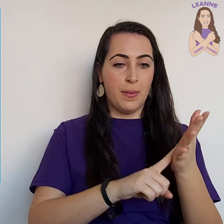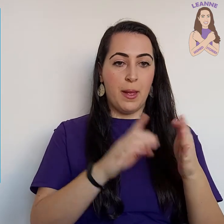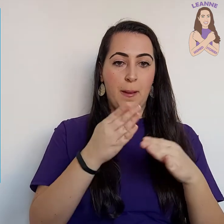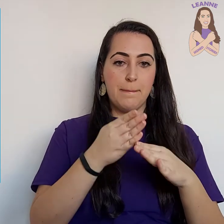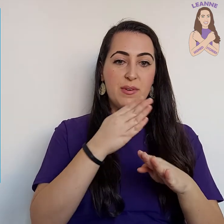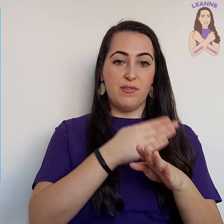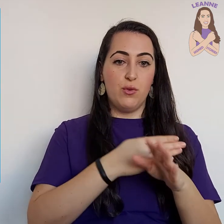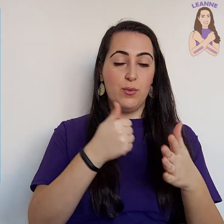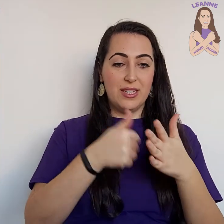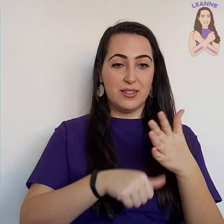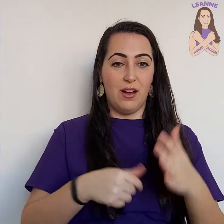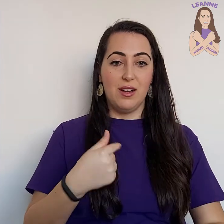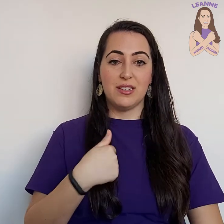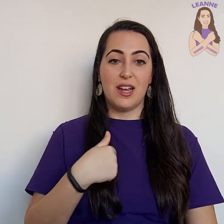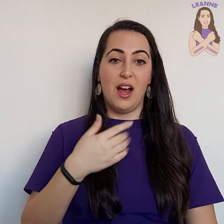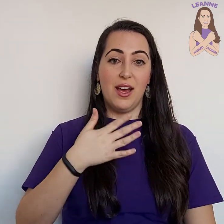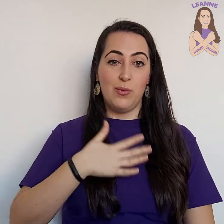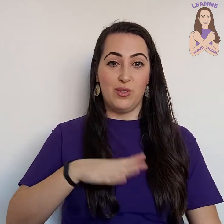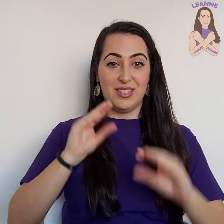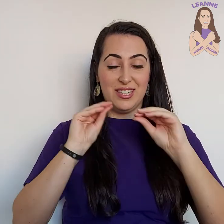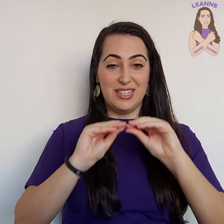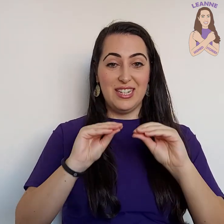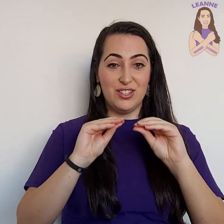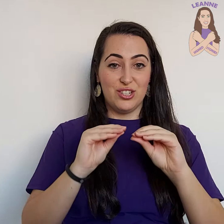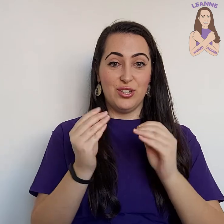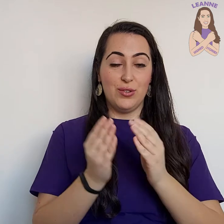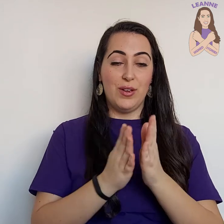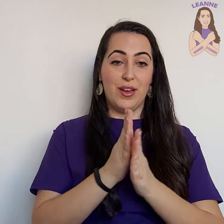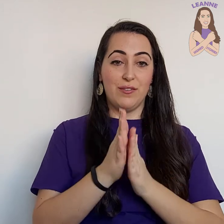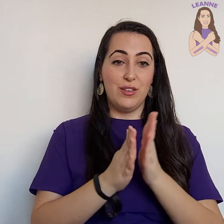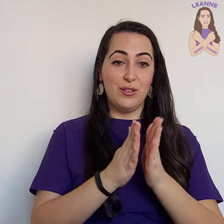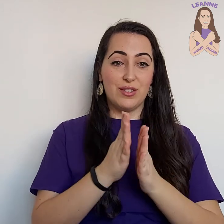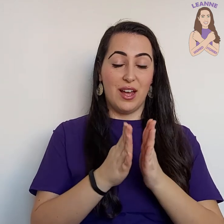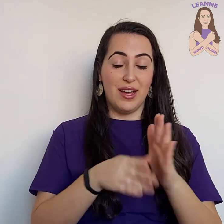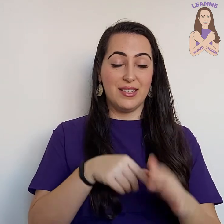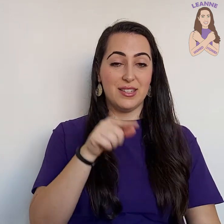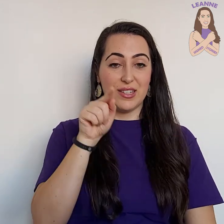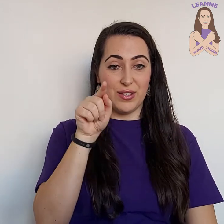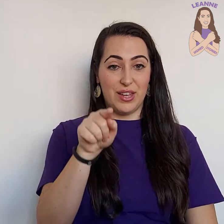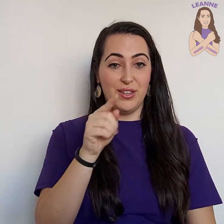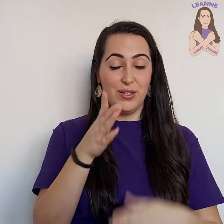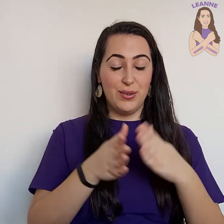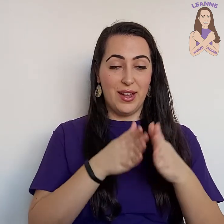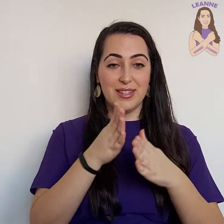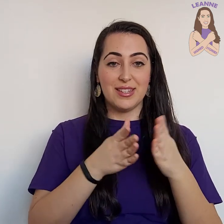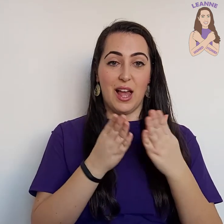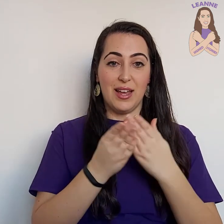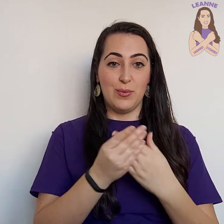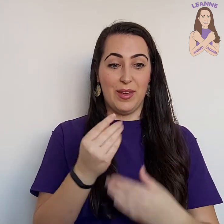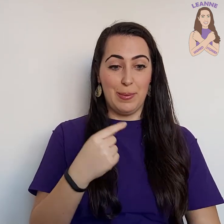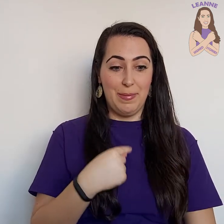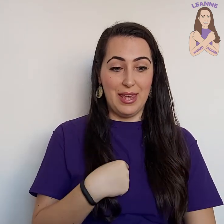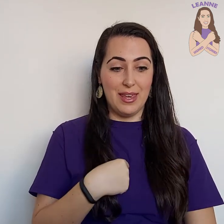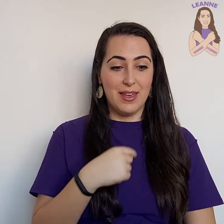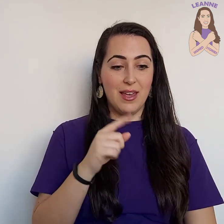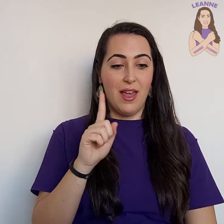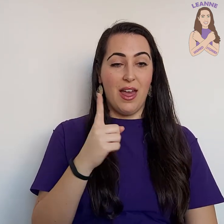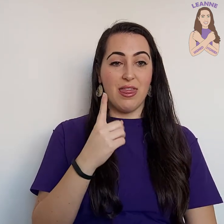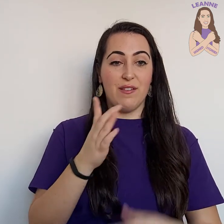Before we start, I want to teach you a few signs so that you can sign with me. The